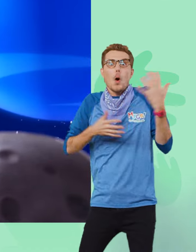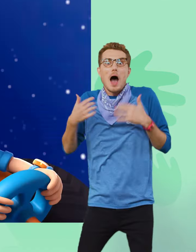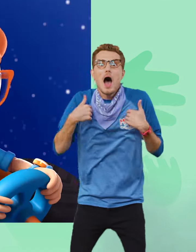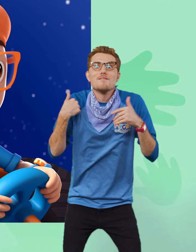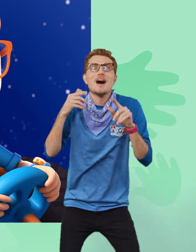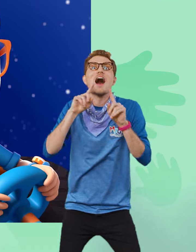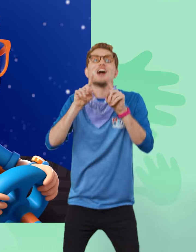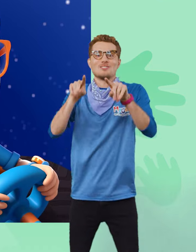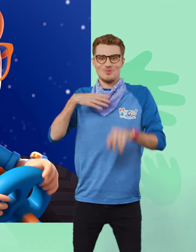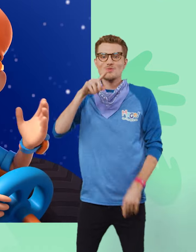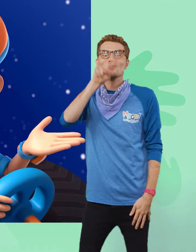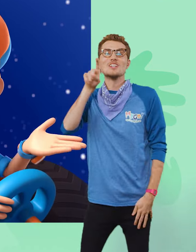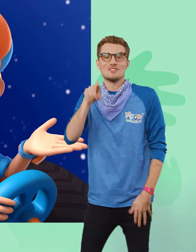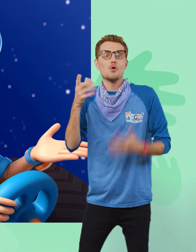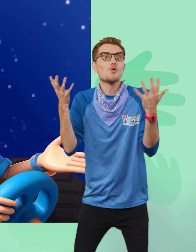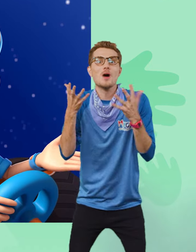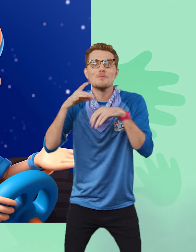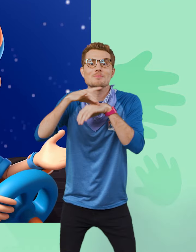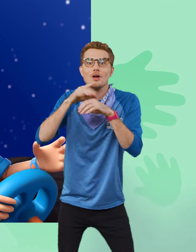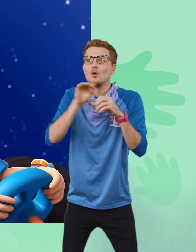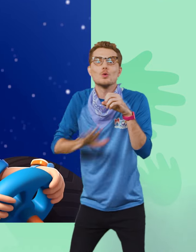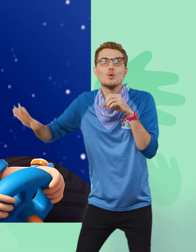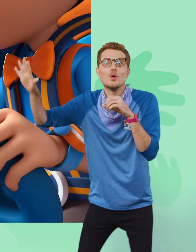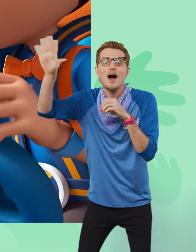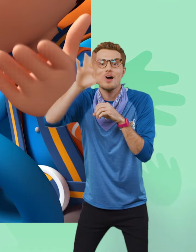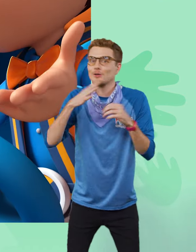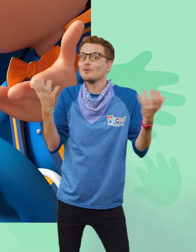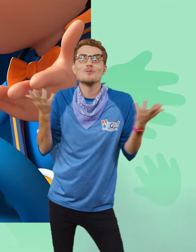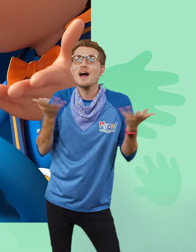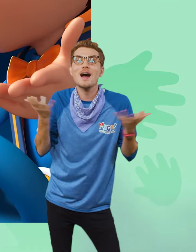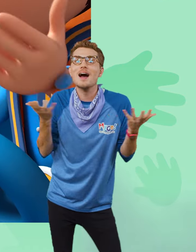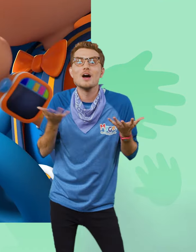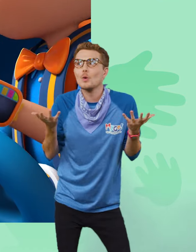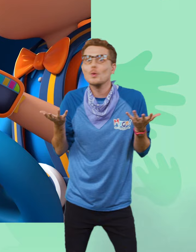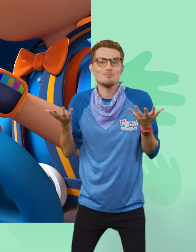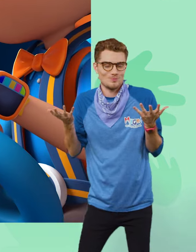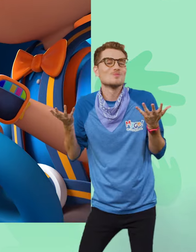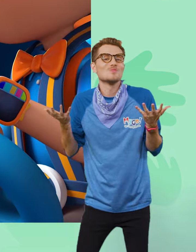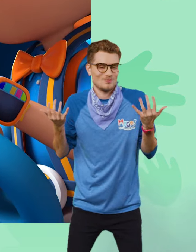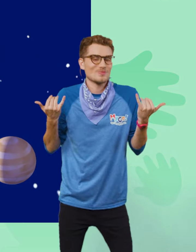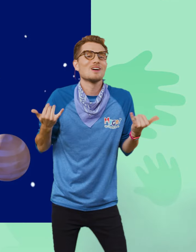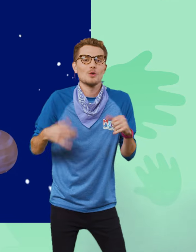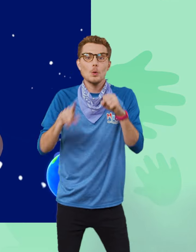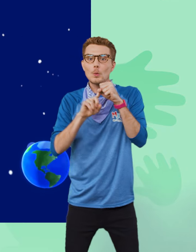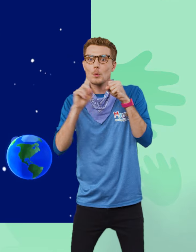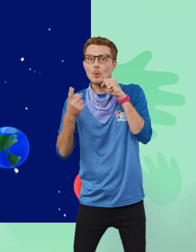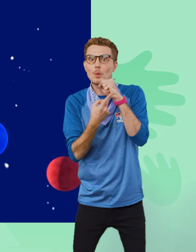Whoa. I have the answer to my question. What planets are in our solar system? Mercury, Venus,